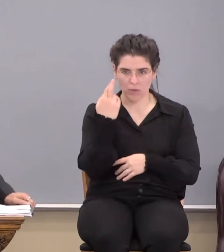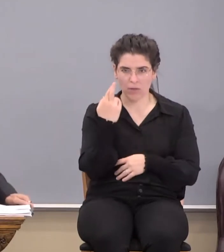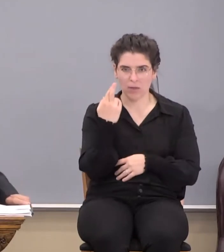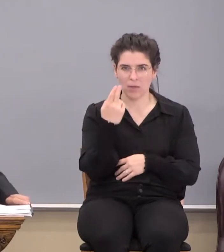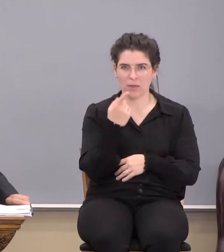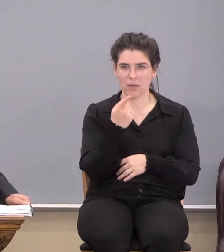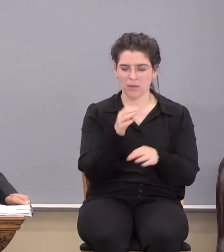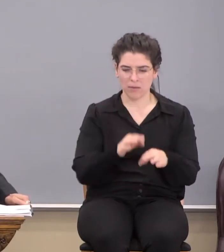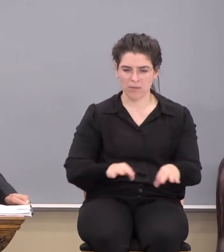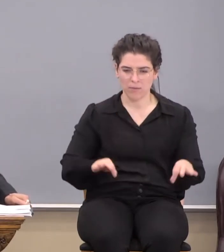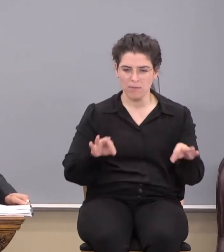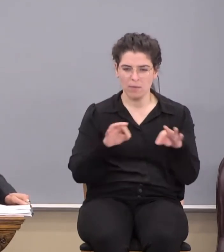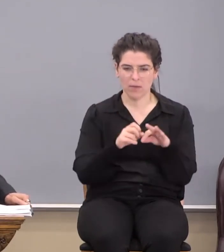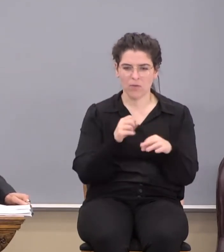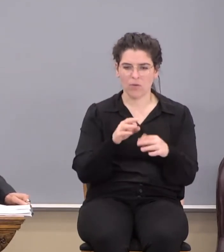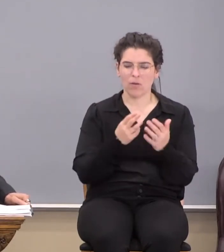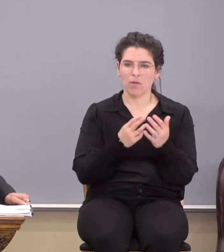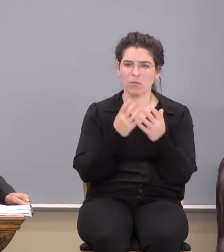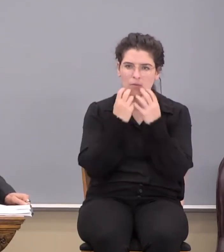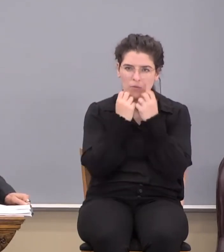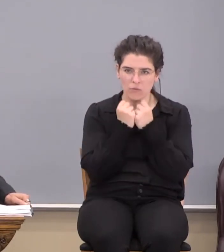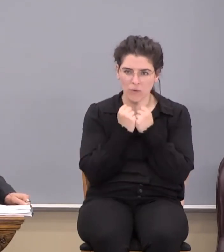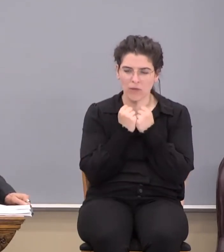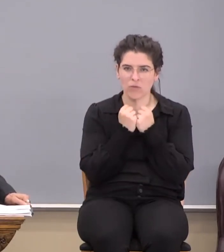the value of the treasure